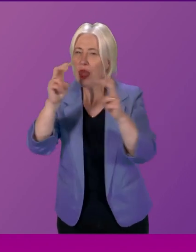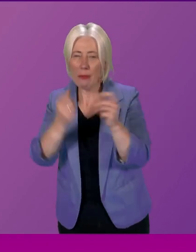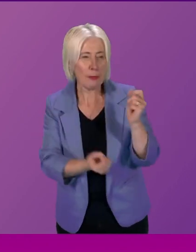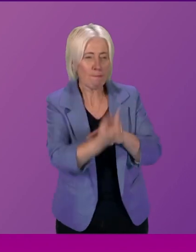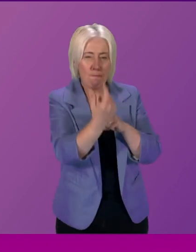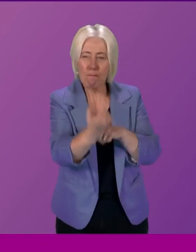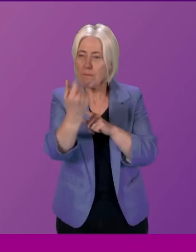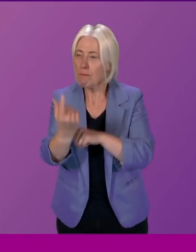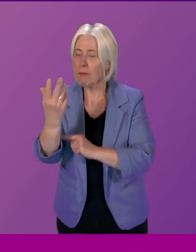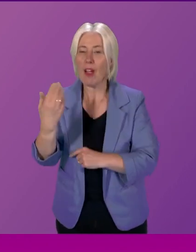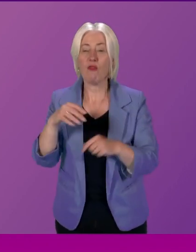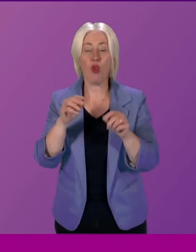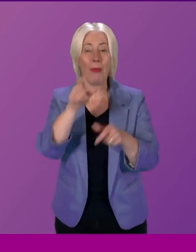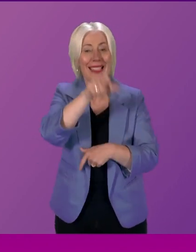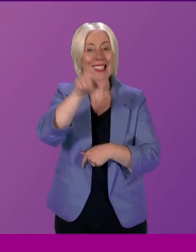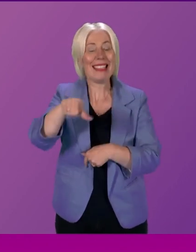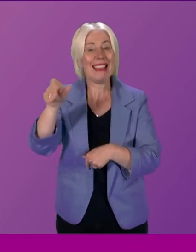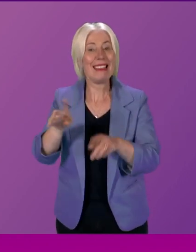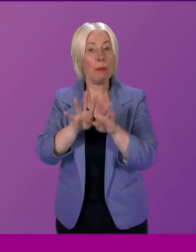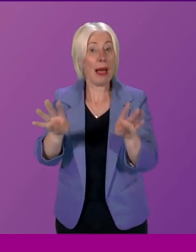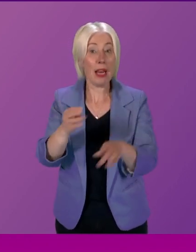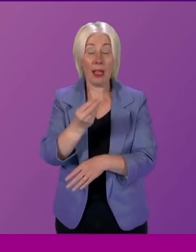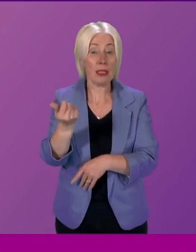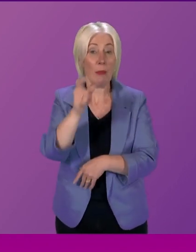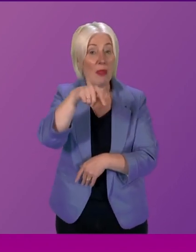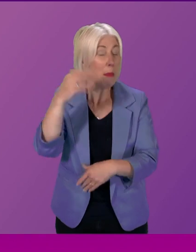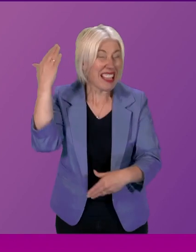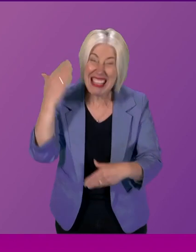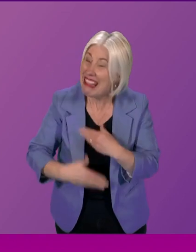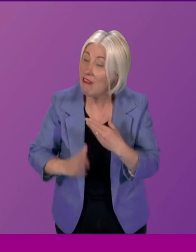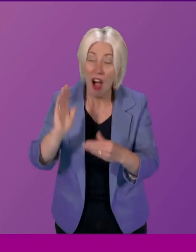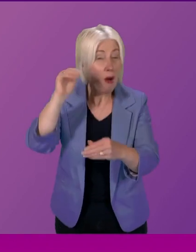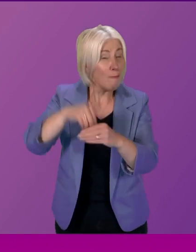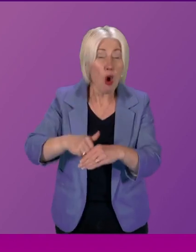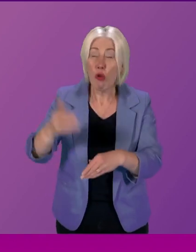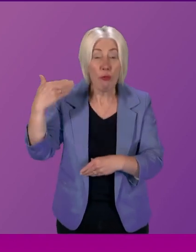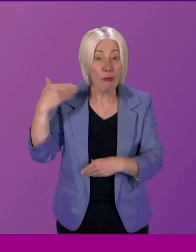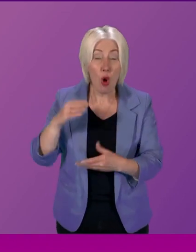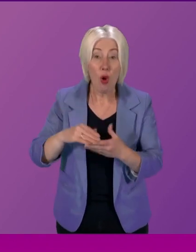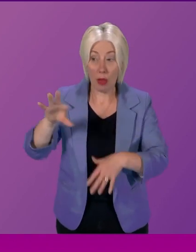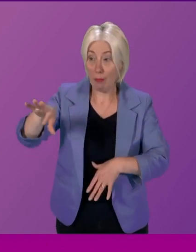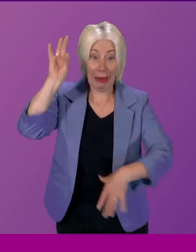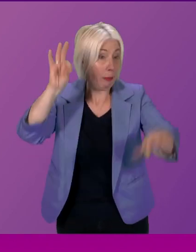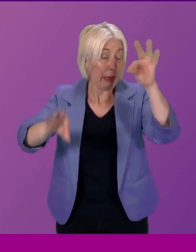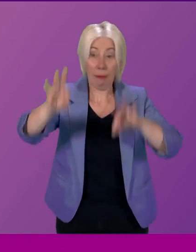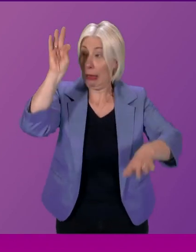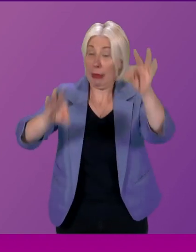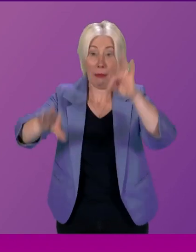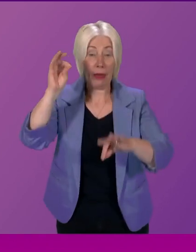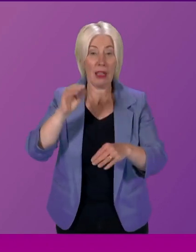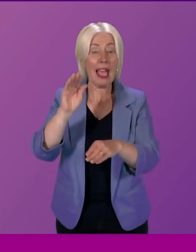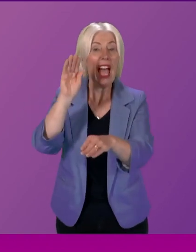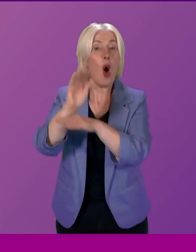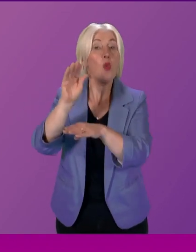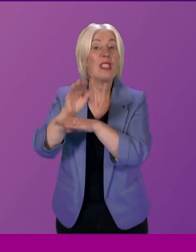from our own citizens' panel. Many of them had never participated in anything before. They were drawn randomly by an external